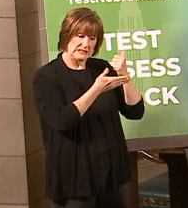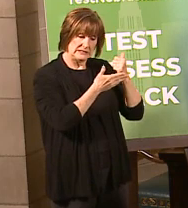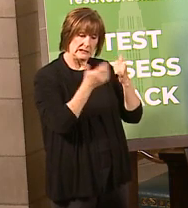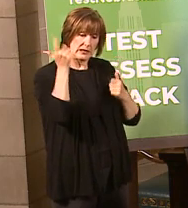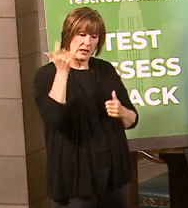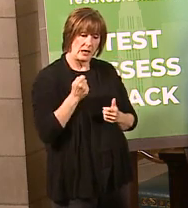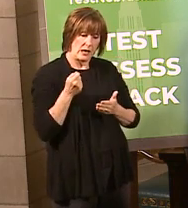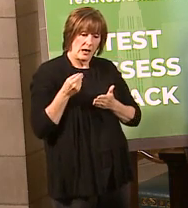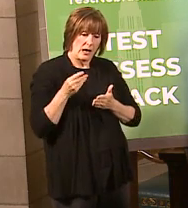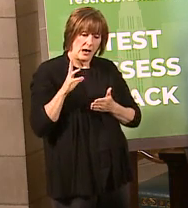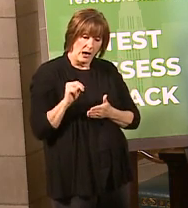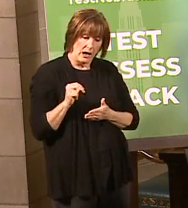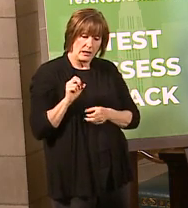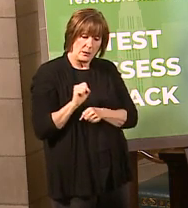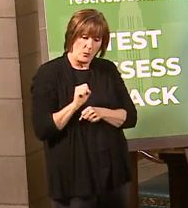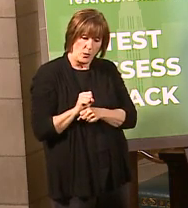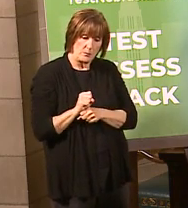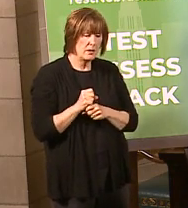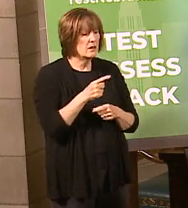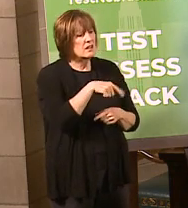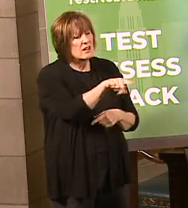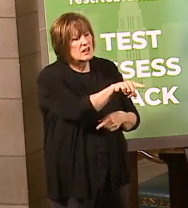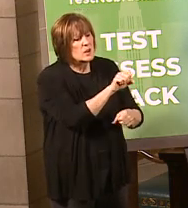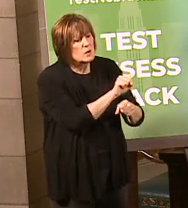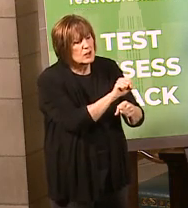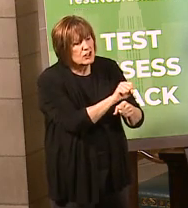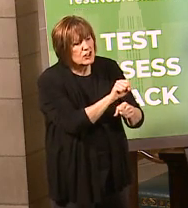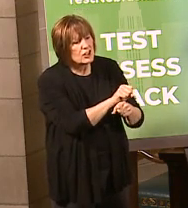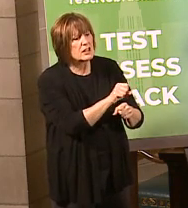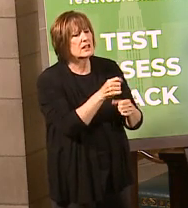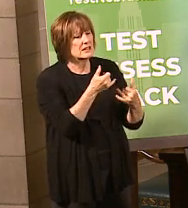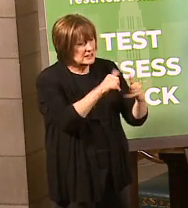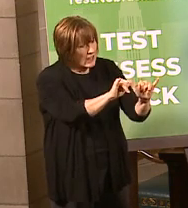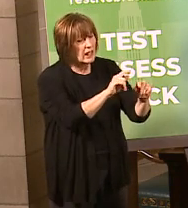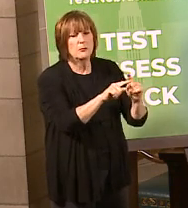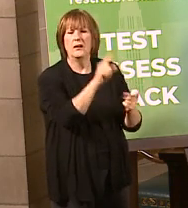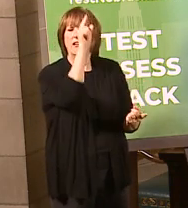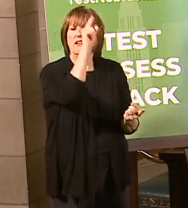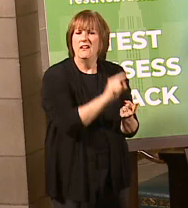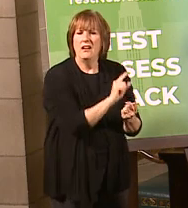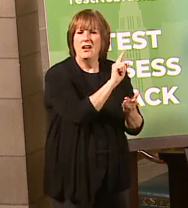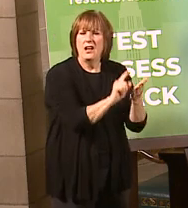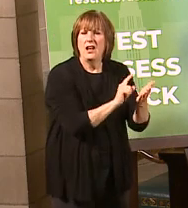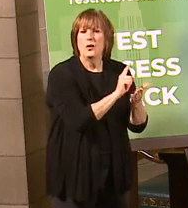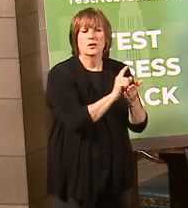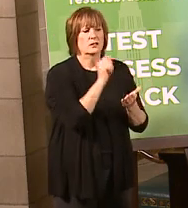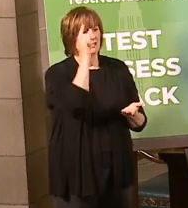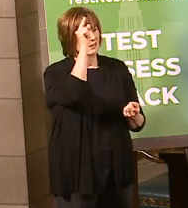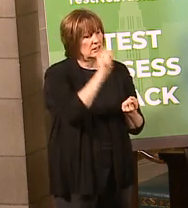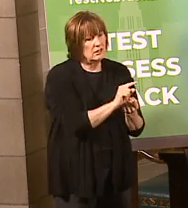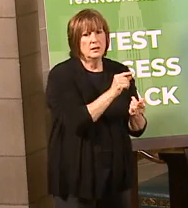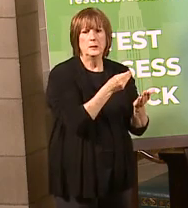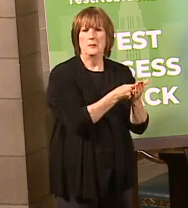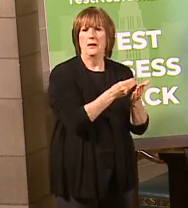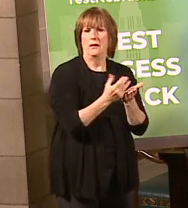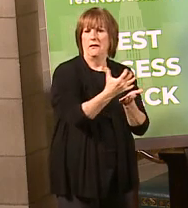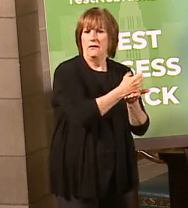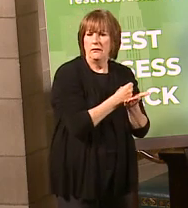what about families who are still working but getting significantly less money slash hours? They don't qualify for benefits but are not able to make